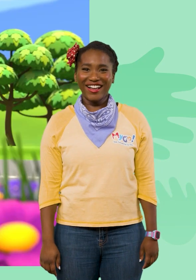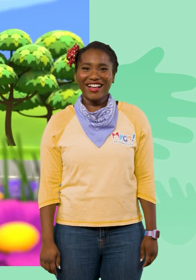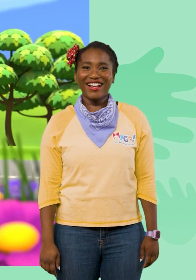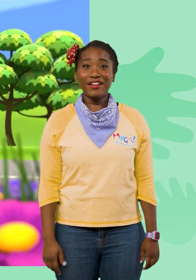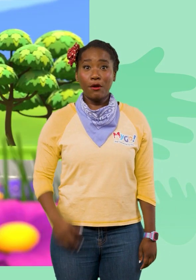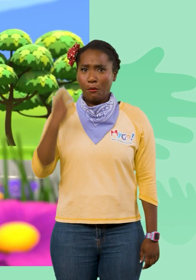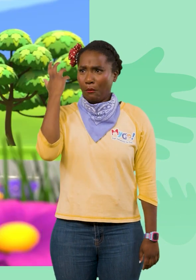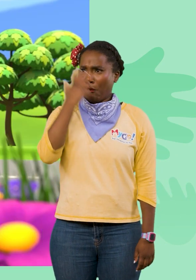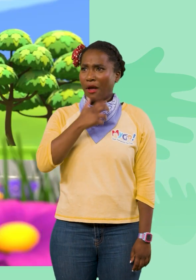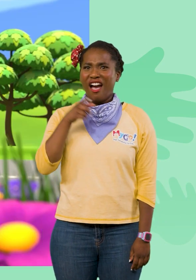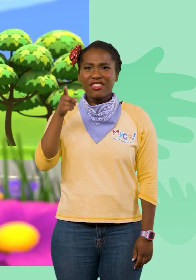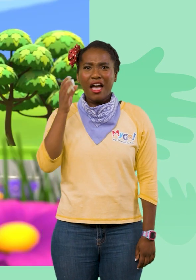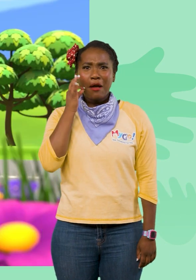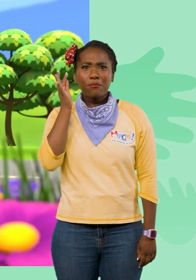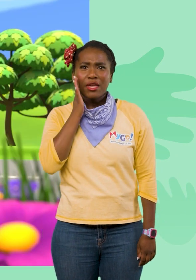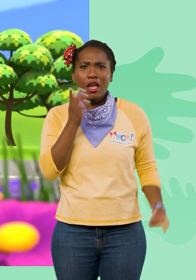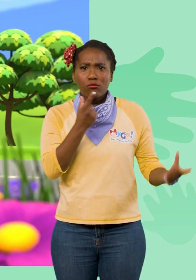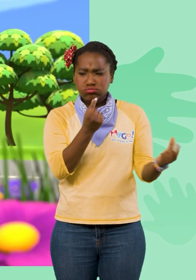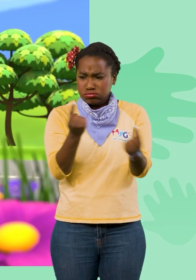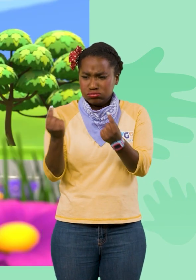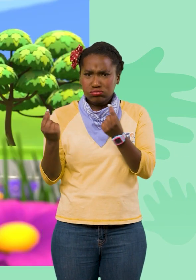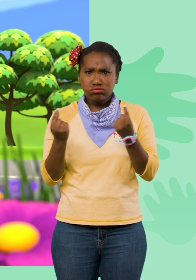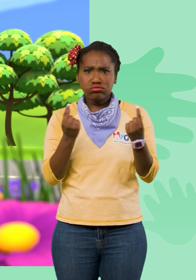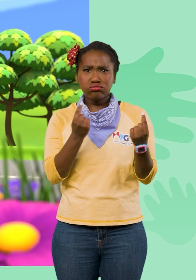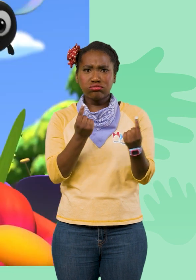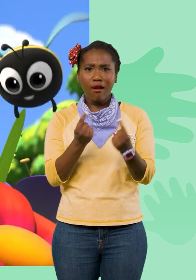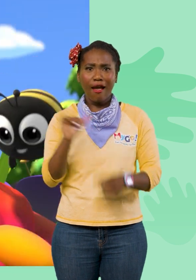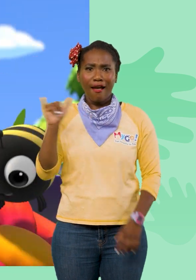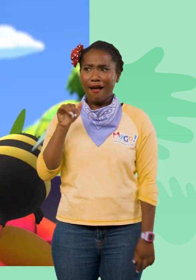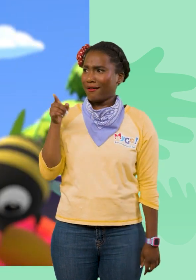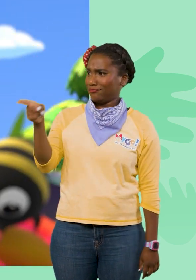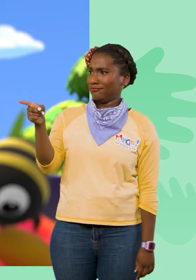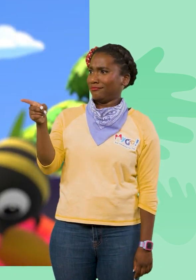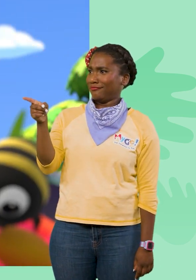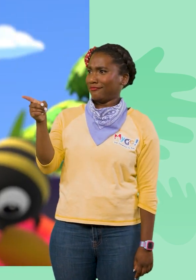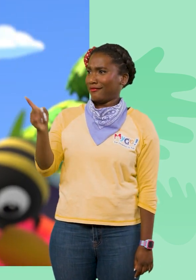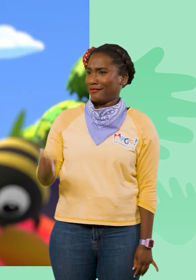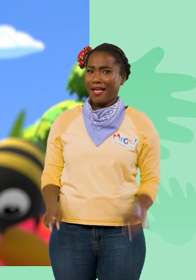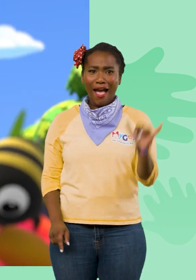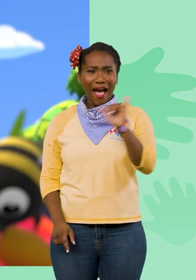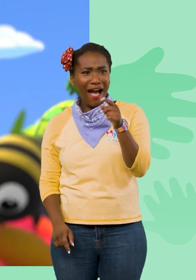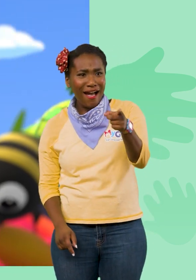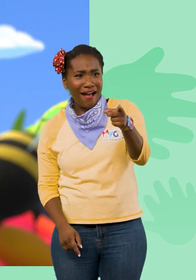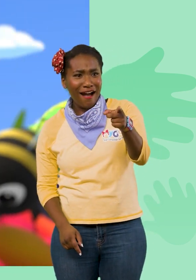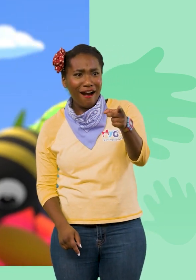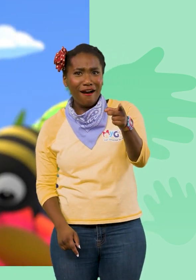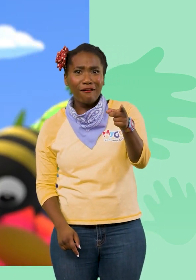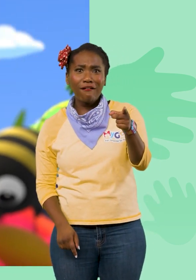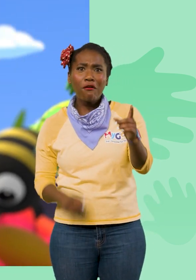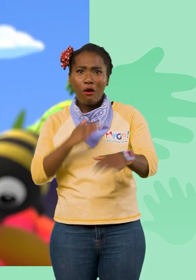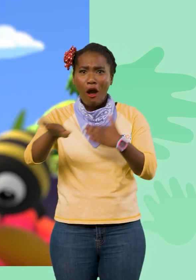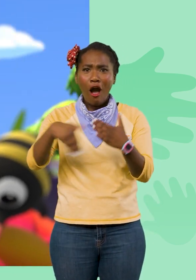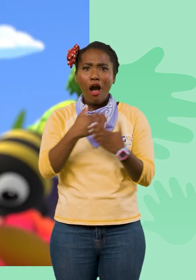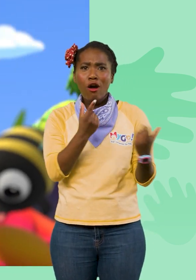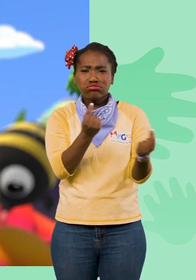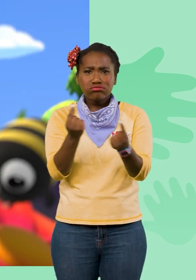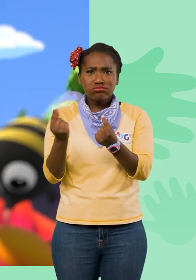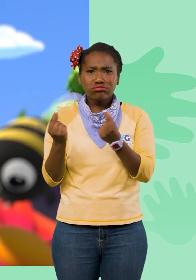Woohoo! That bee sure seems busy! And so does that one! And that one too! They're all so busy!